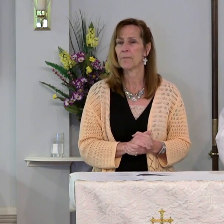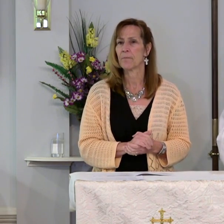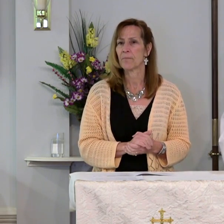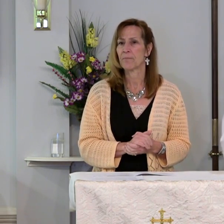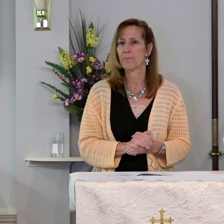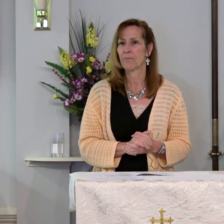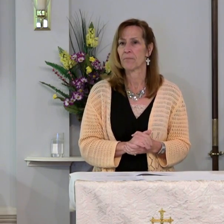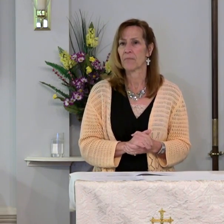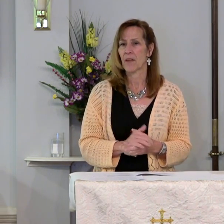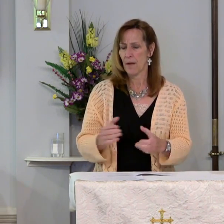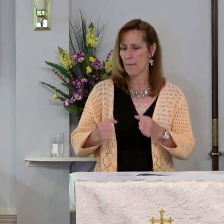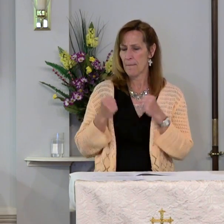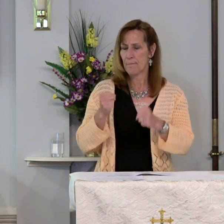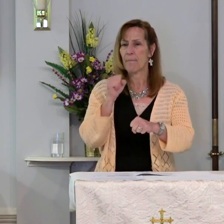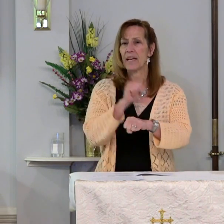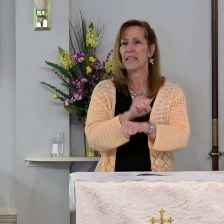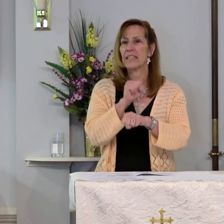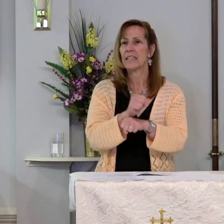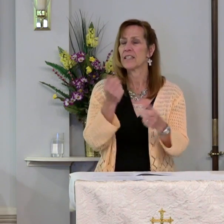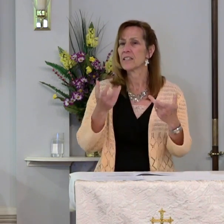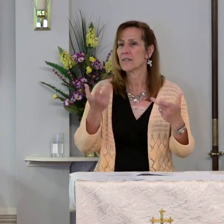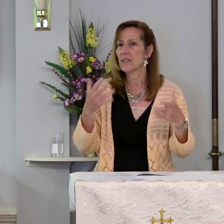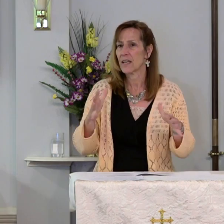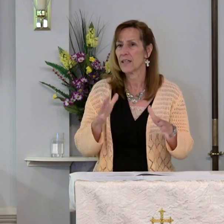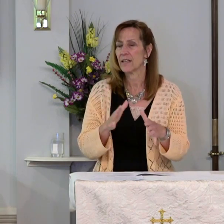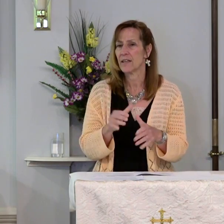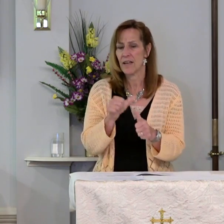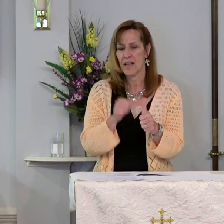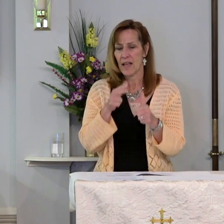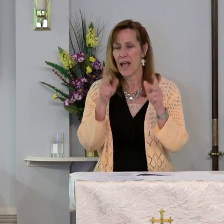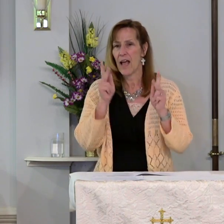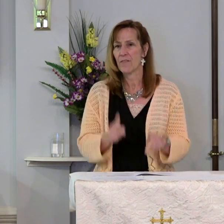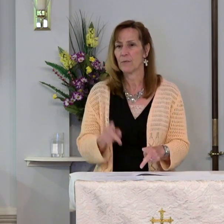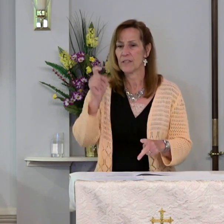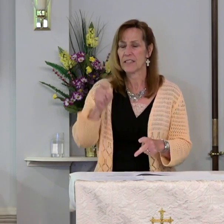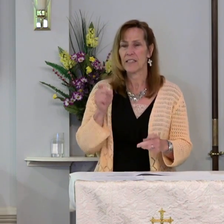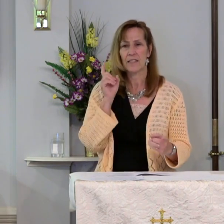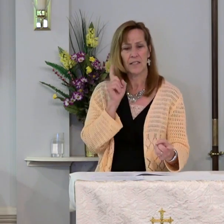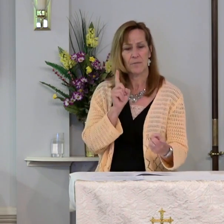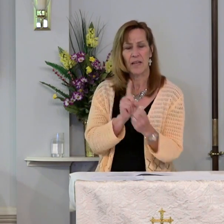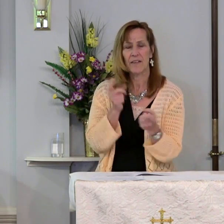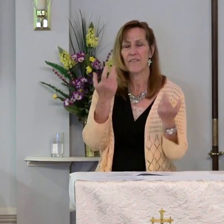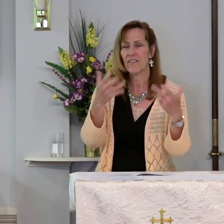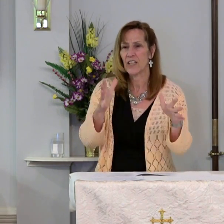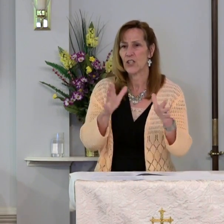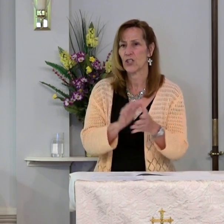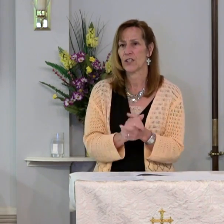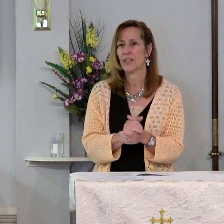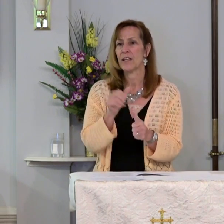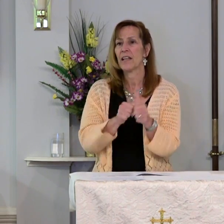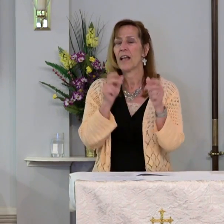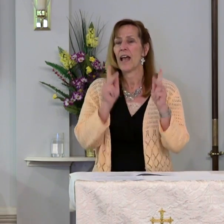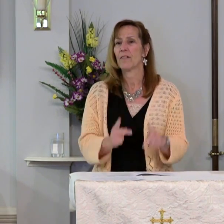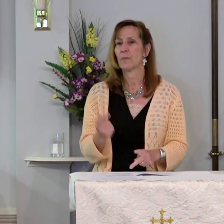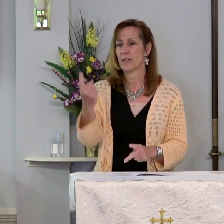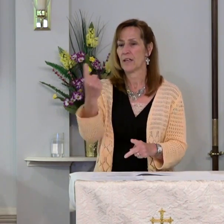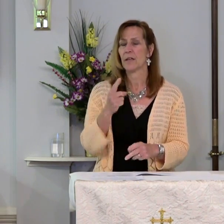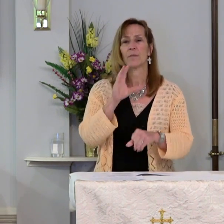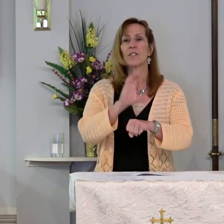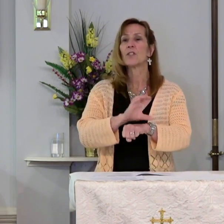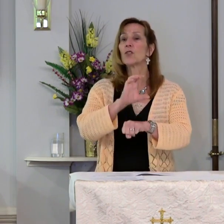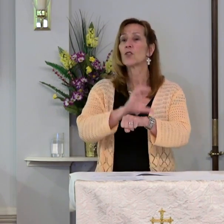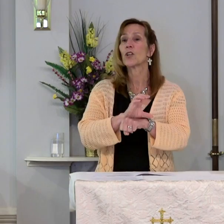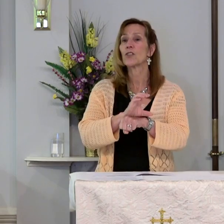Mighty deeds are done. Everyone's needs are met. Everyone comes to